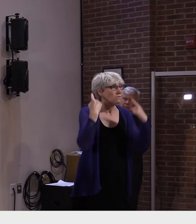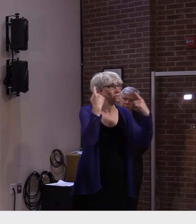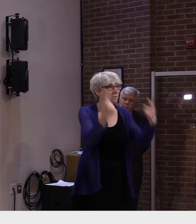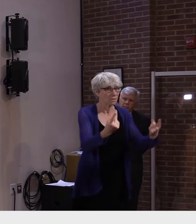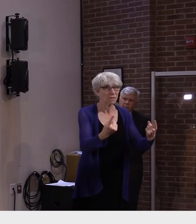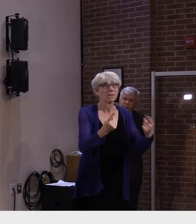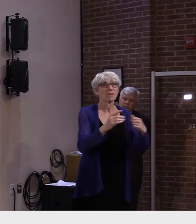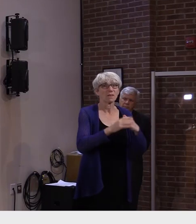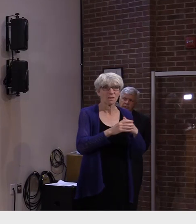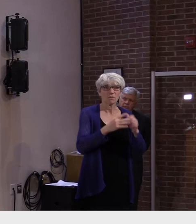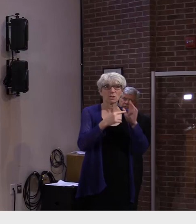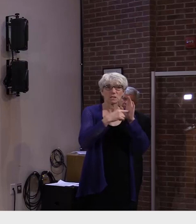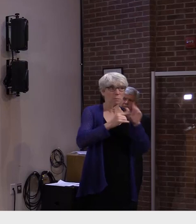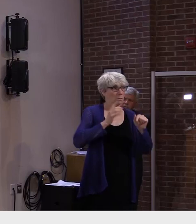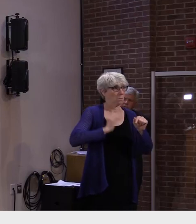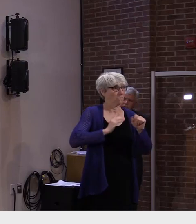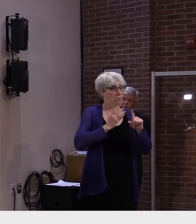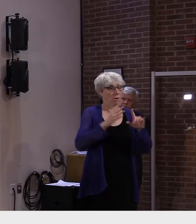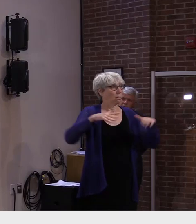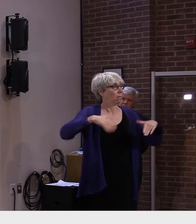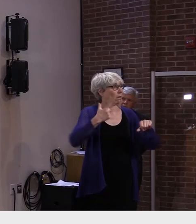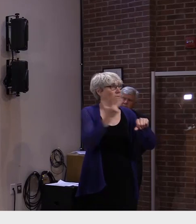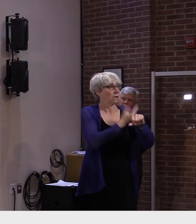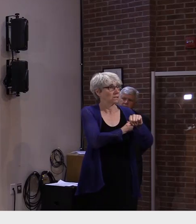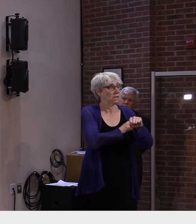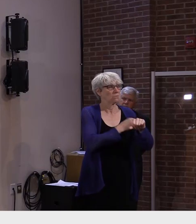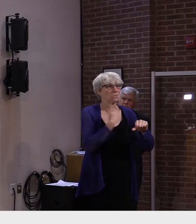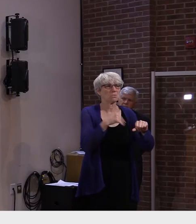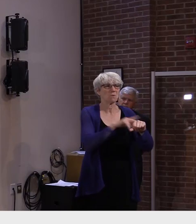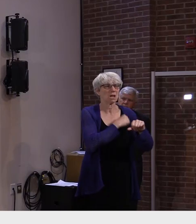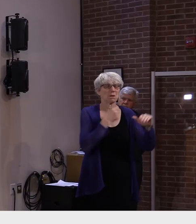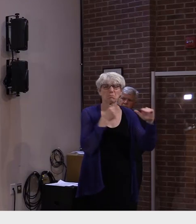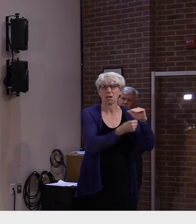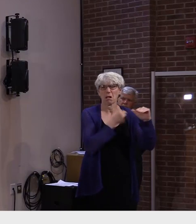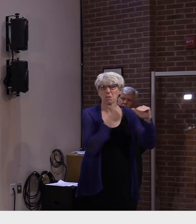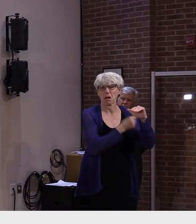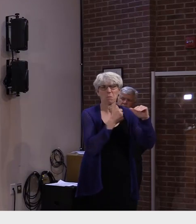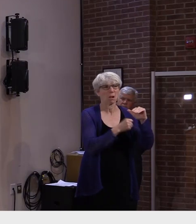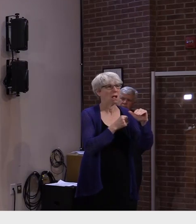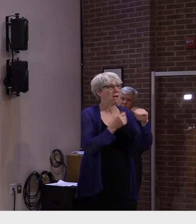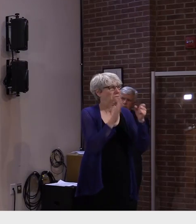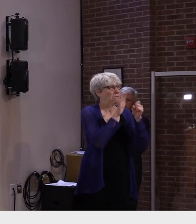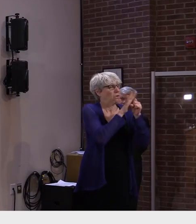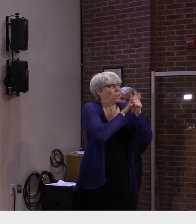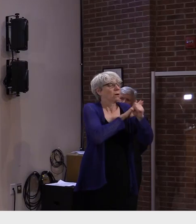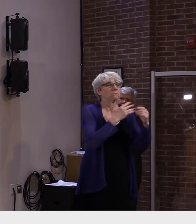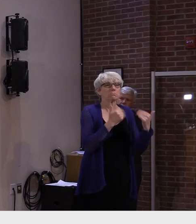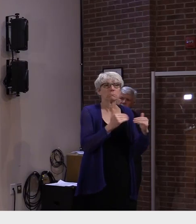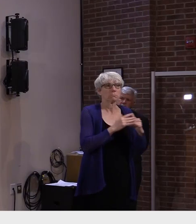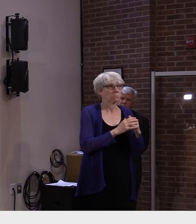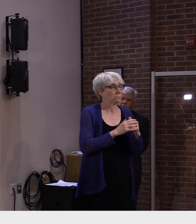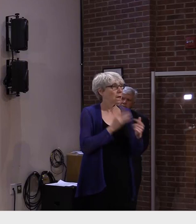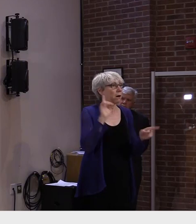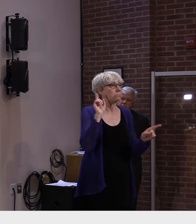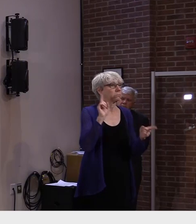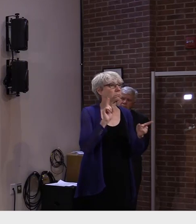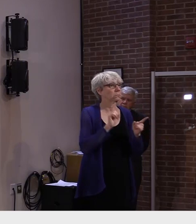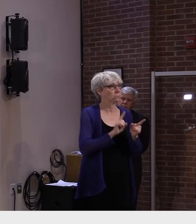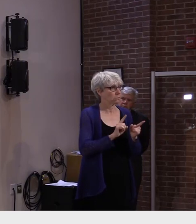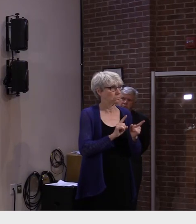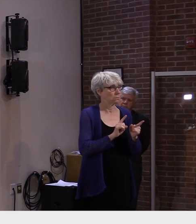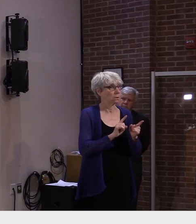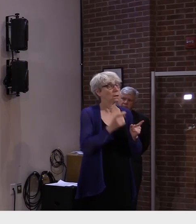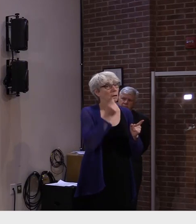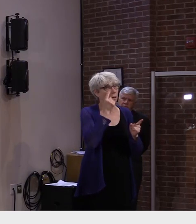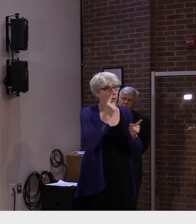who are hospitalized at this point in time, which isn't where we'd like to be, but we never said that these were